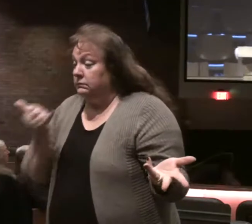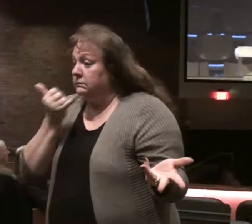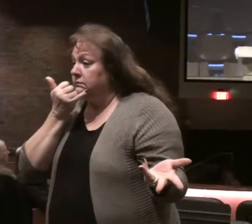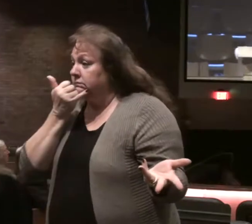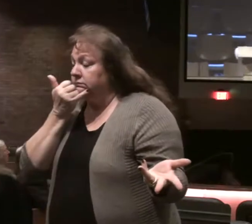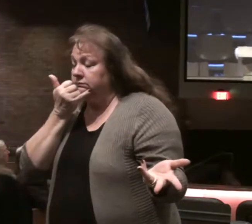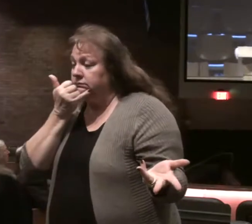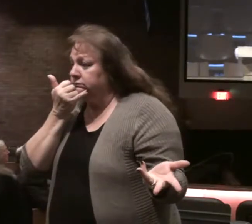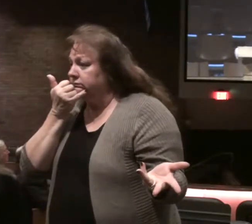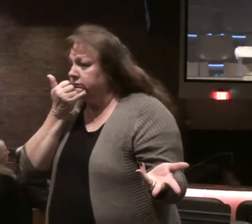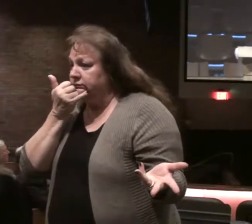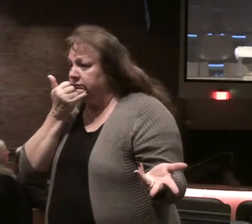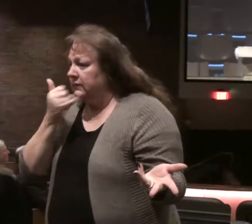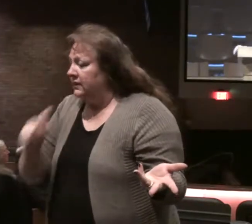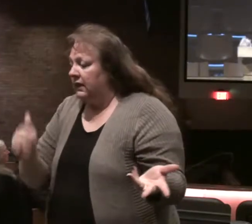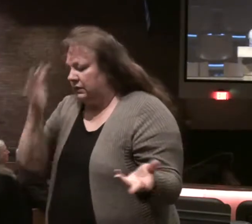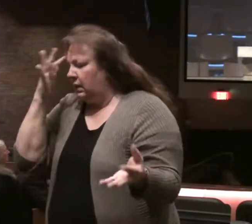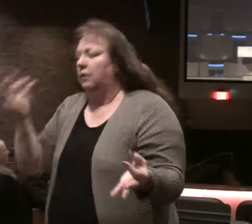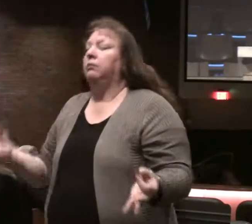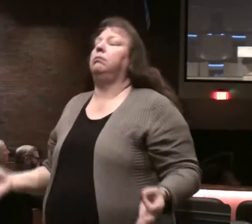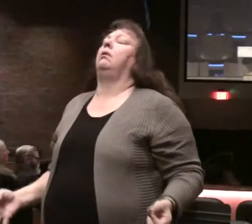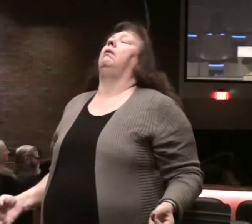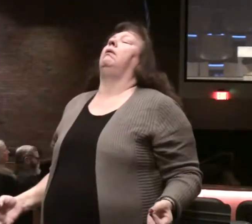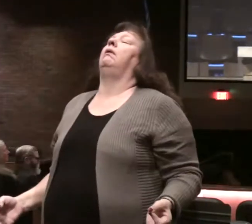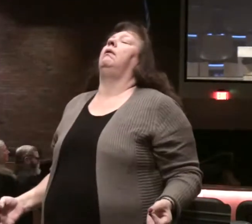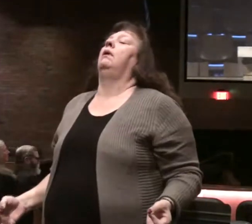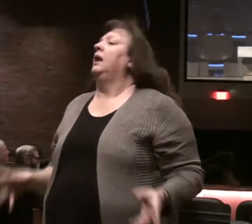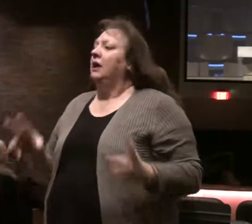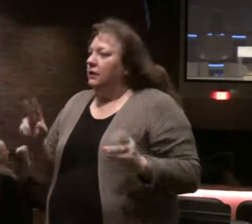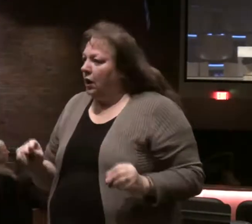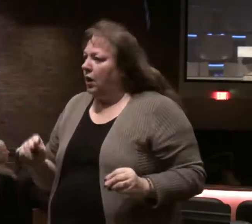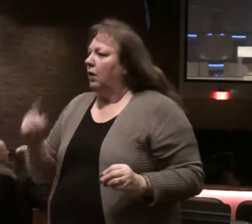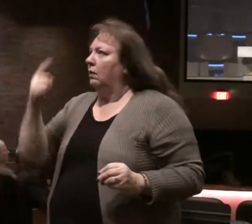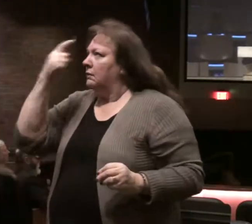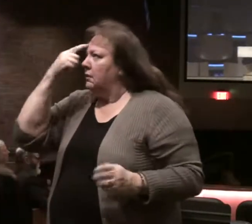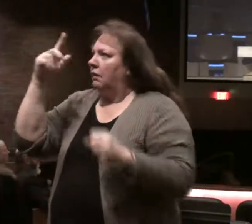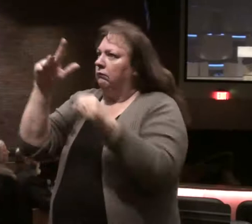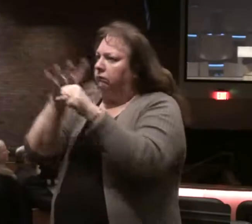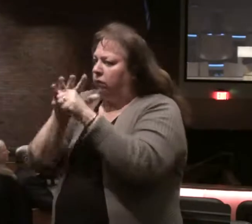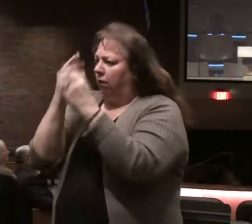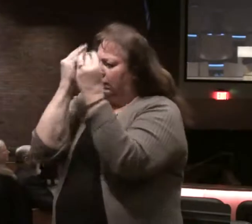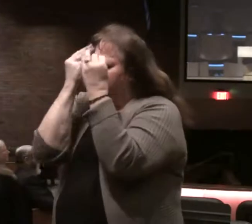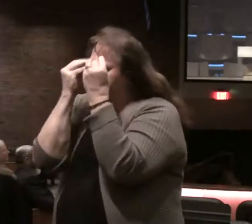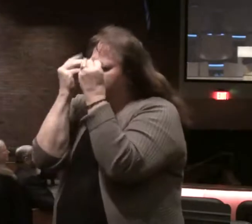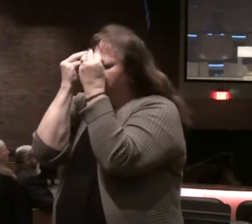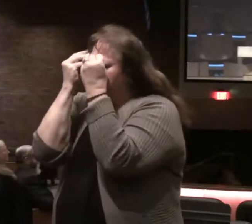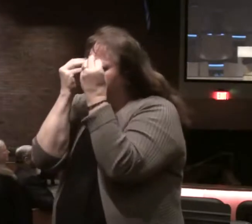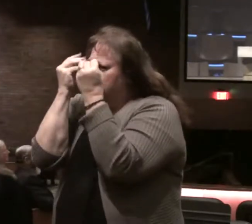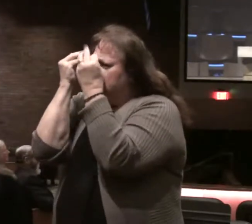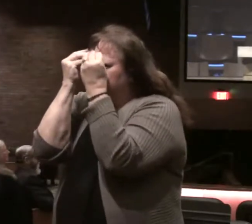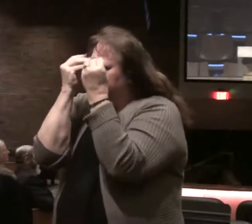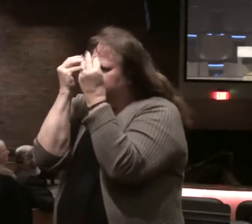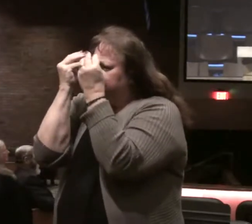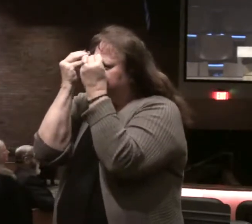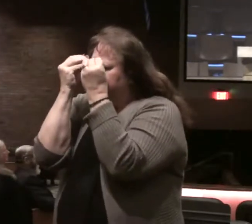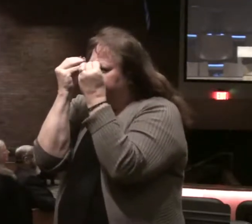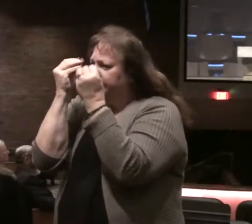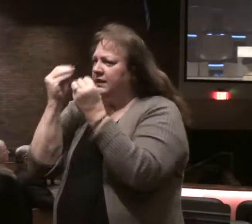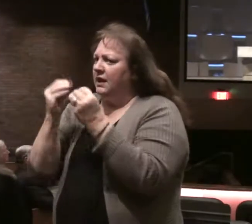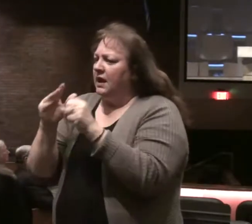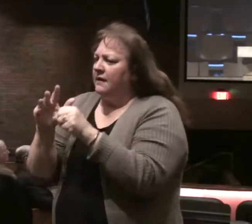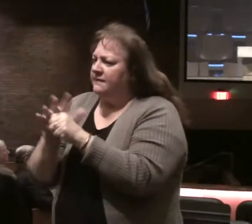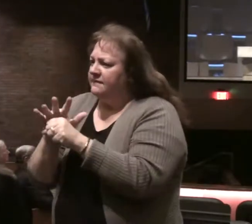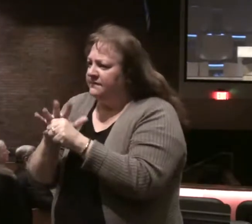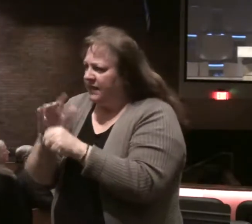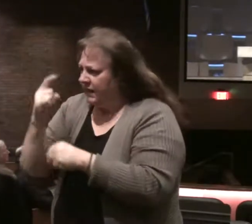That's not the idea of biblical meditation. Biblical meditation is you're chewing God's word over. You're thinking it through. You're